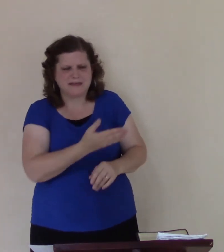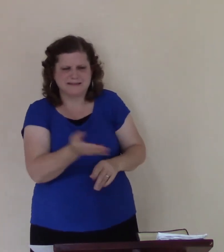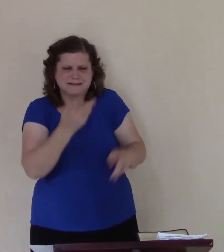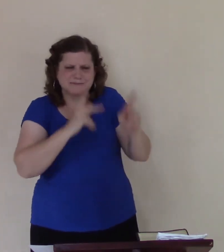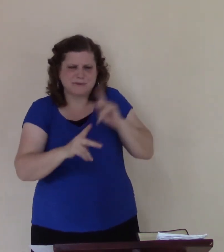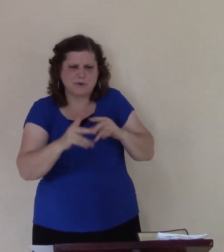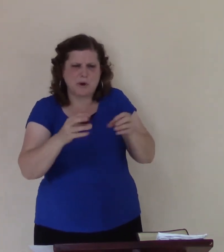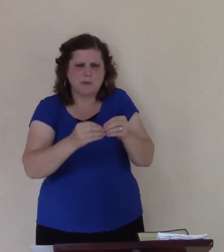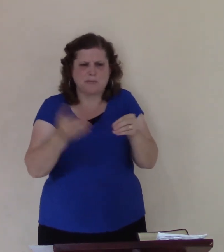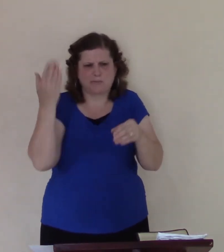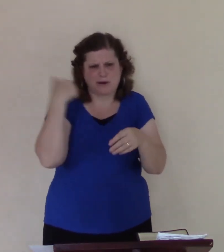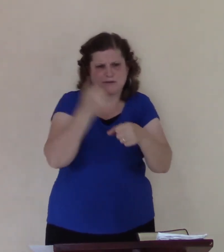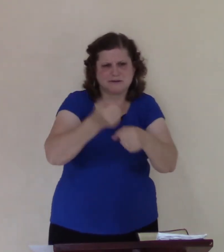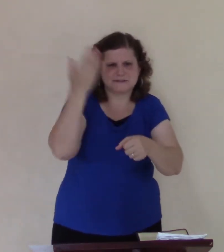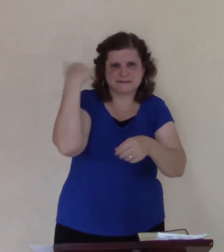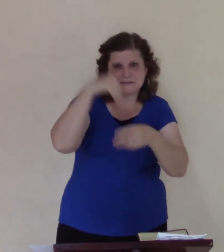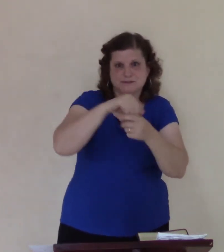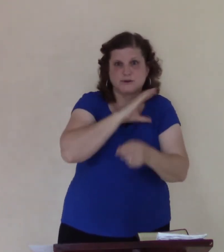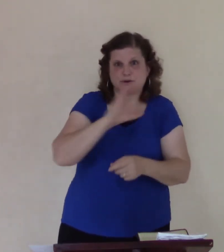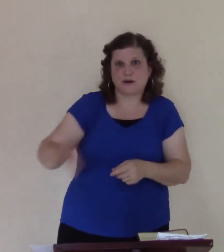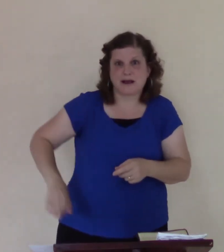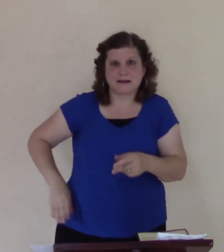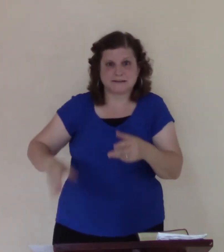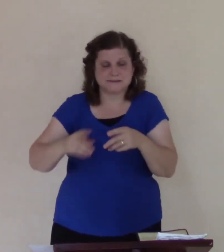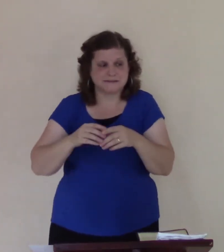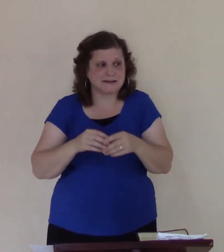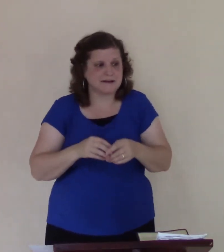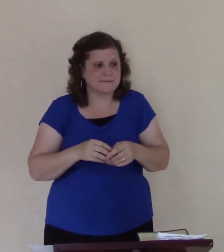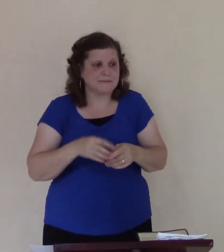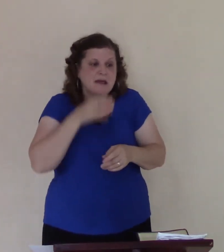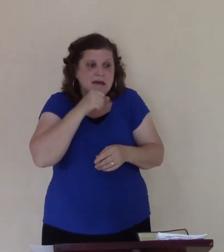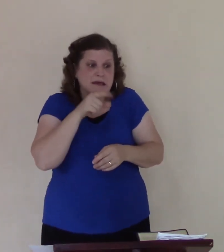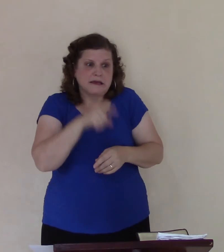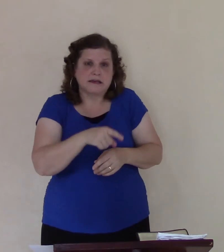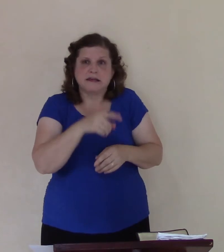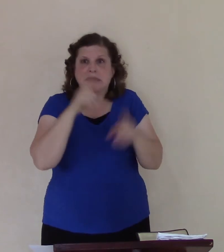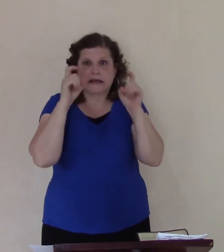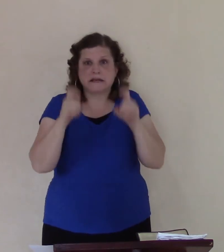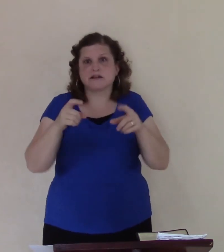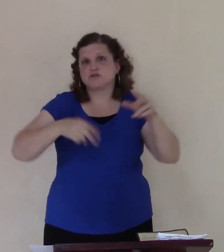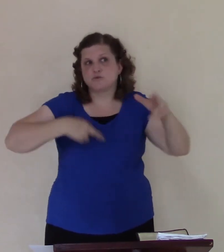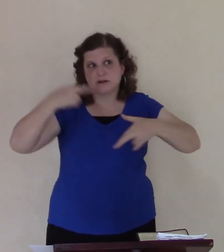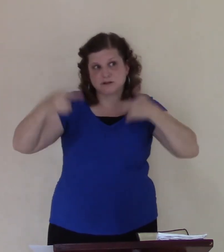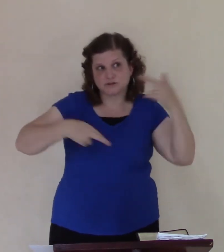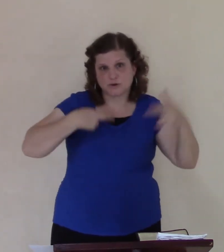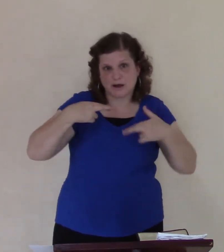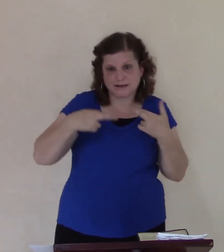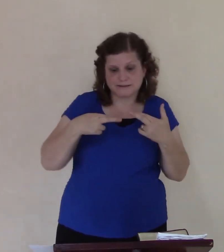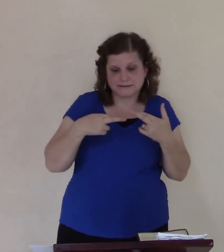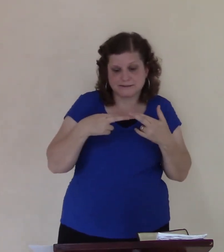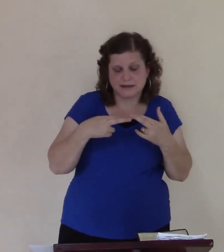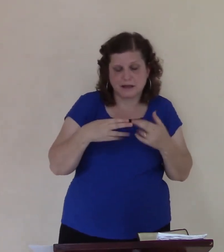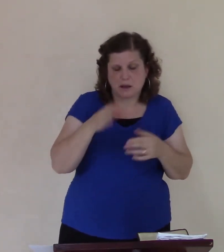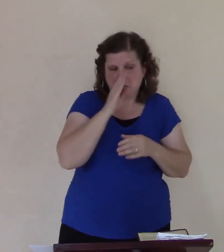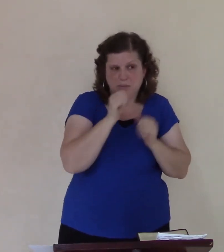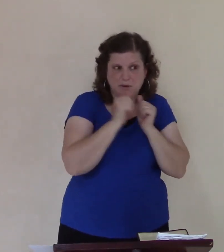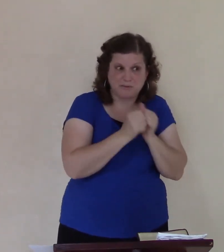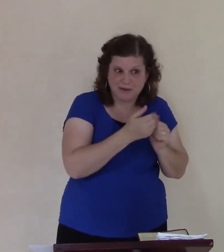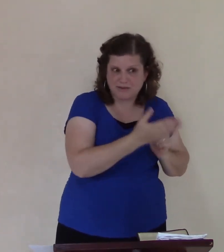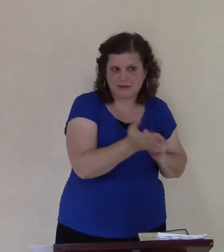We understand these people are right with God now. He should be rejoicing. He should have been with them. But it's not.